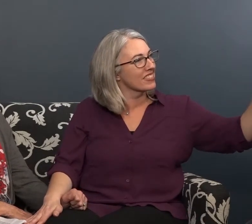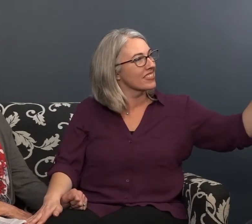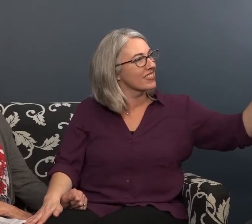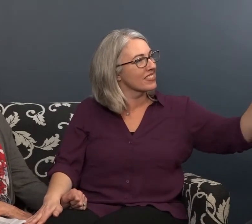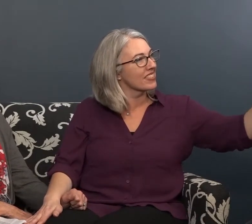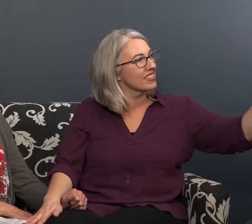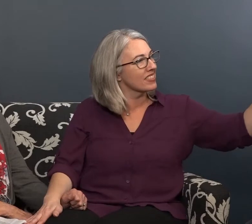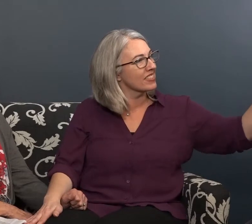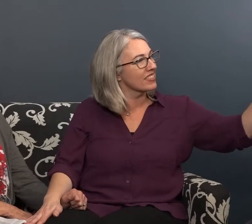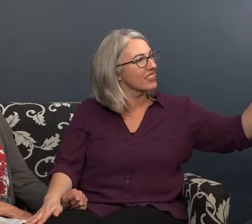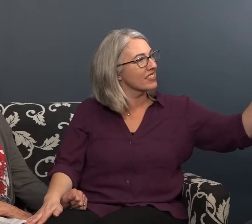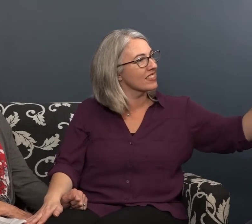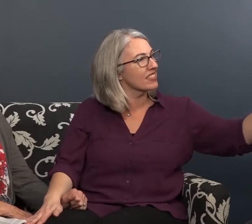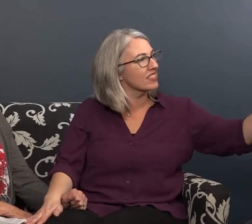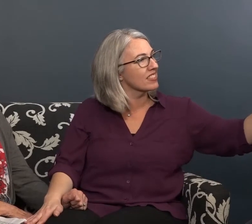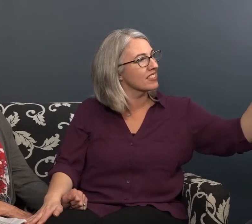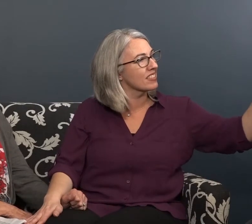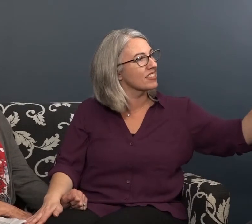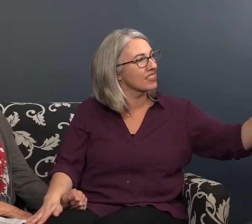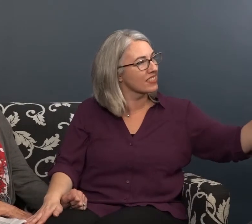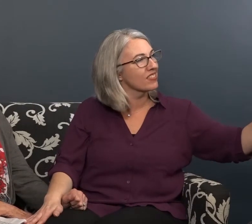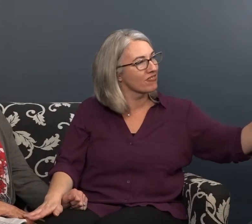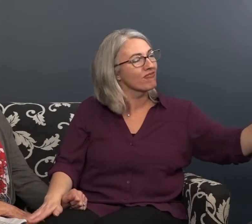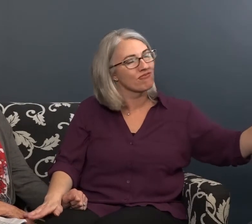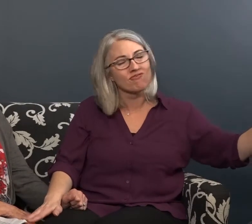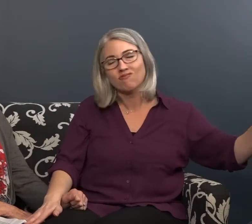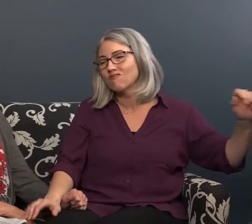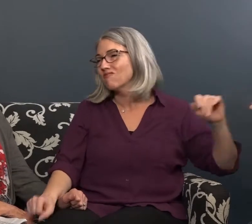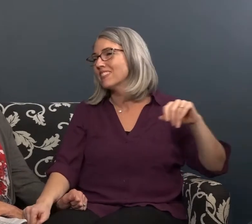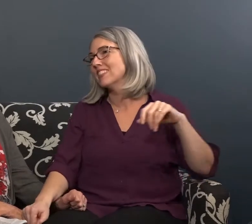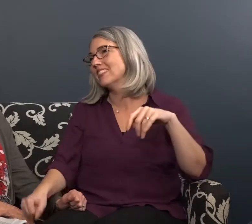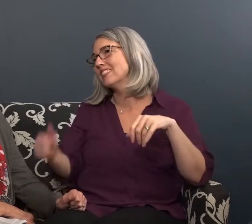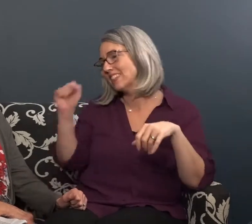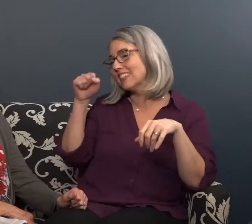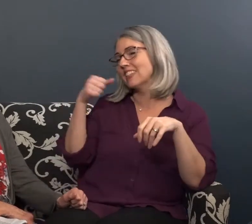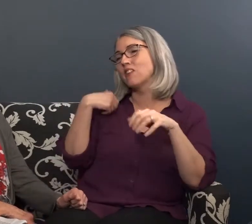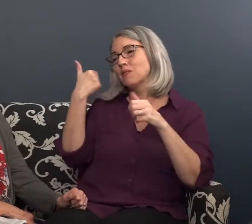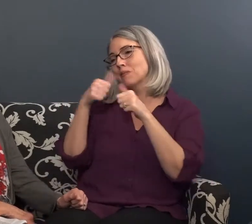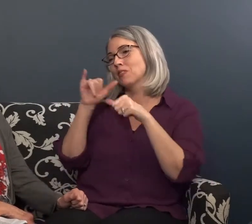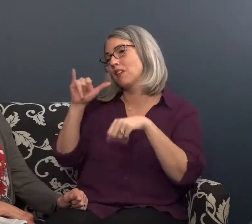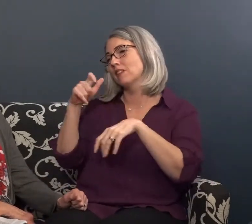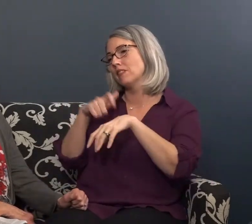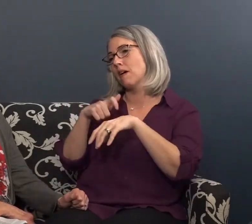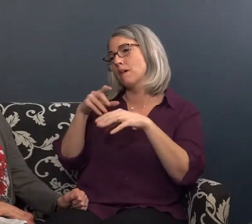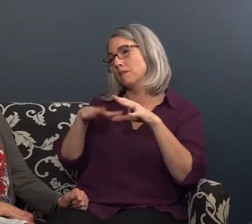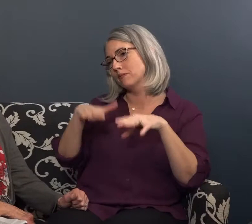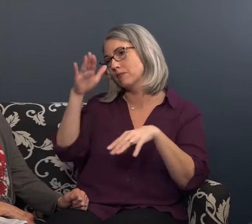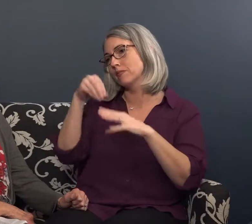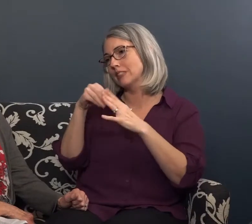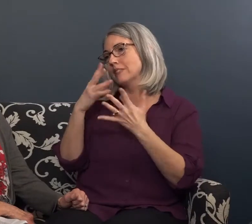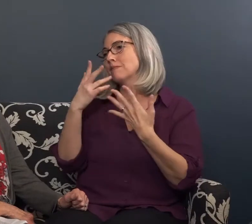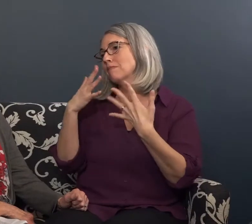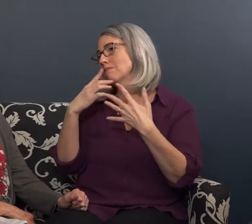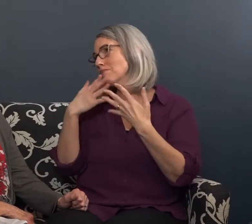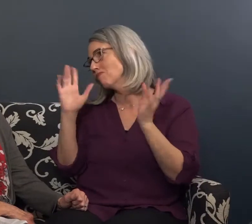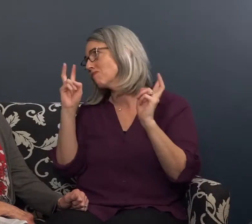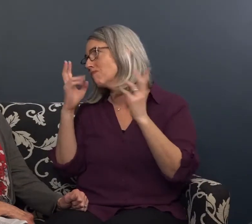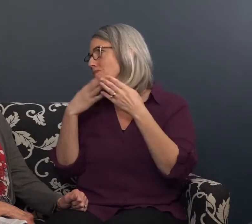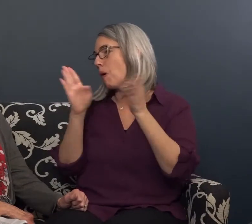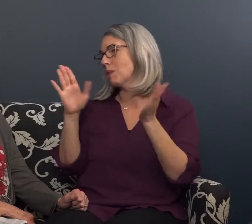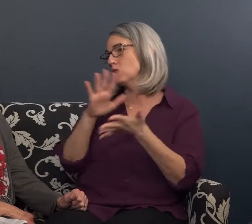to to make it work mm-hmm I remember